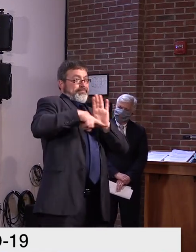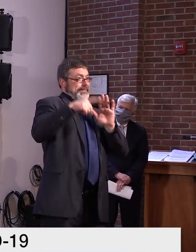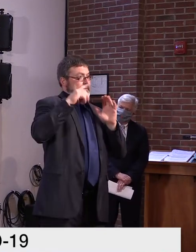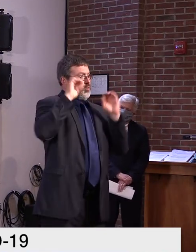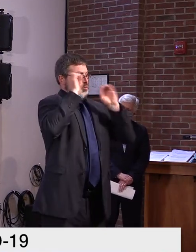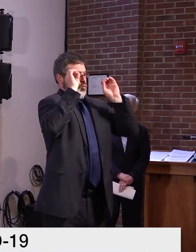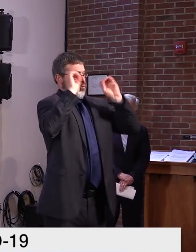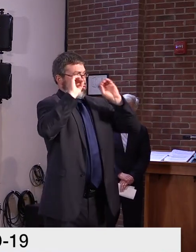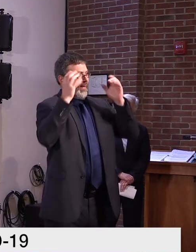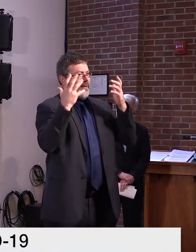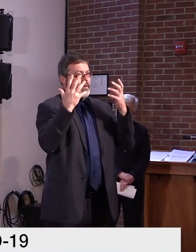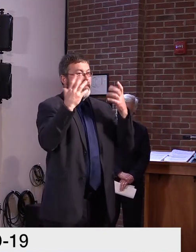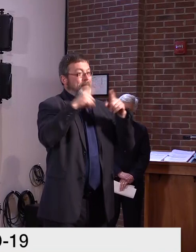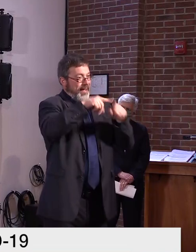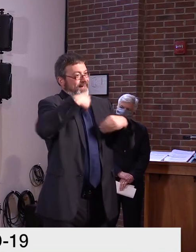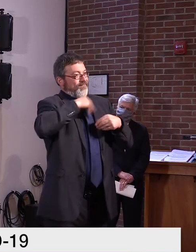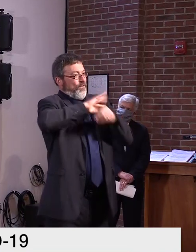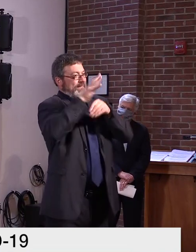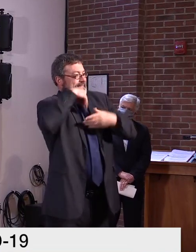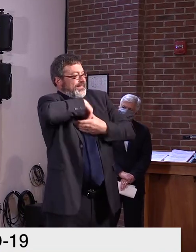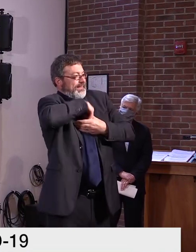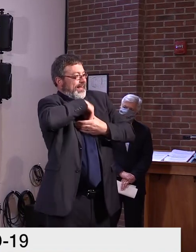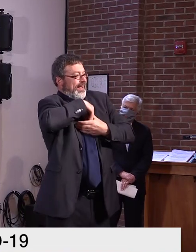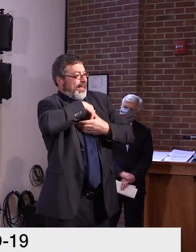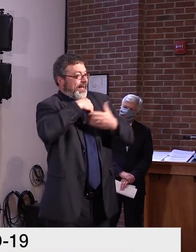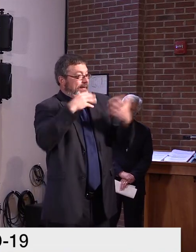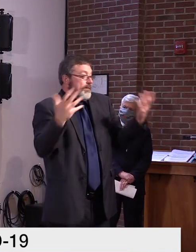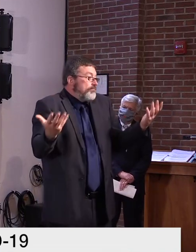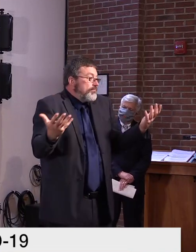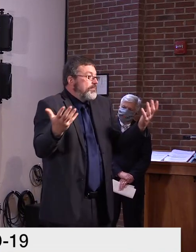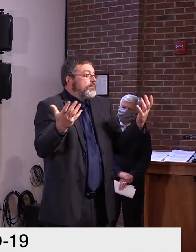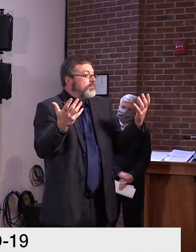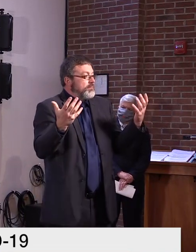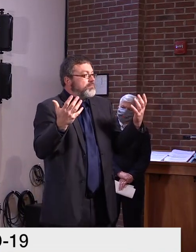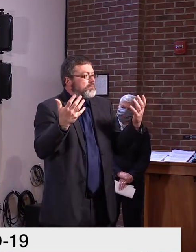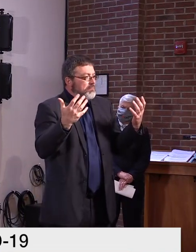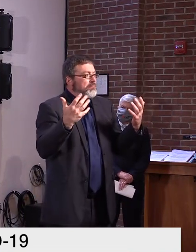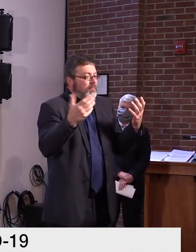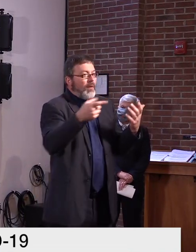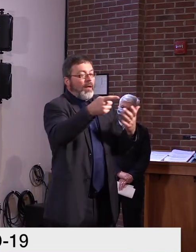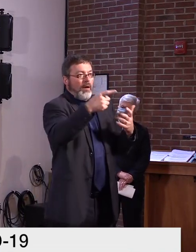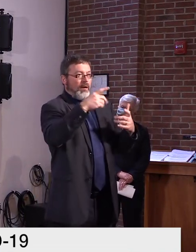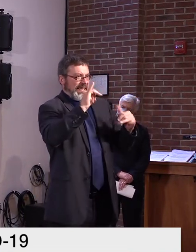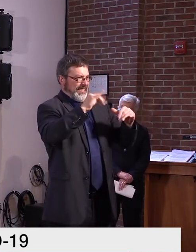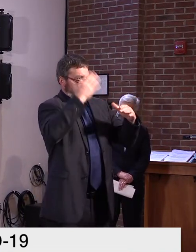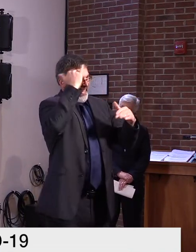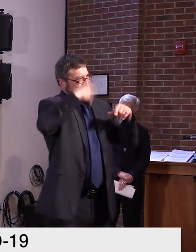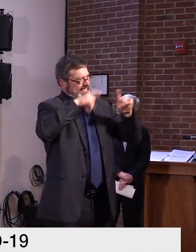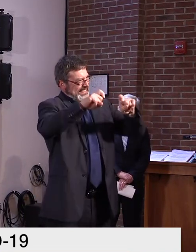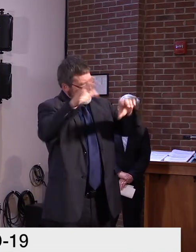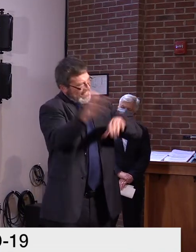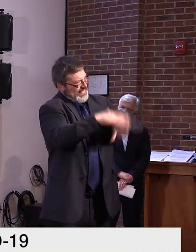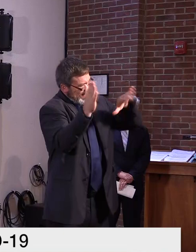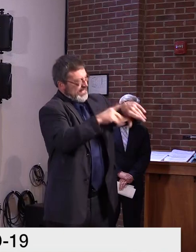but are asymptomatic, that could account for 25 to 40% of all the people who would test positive. So